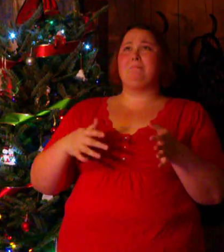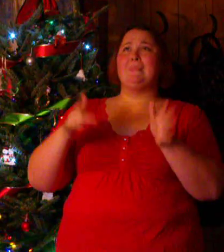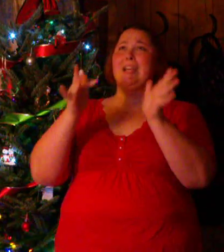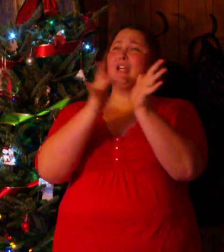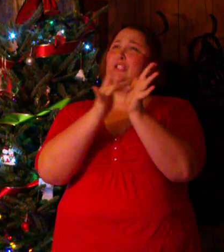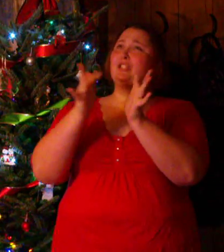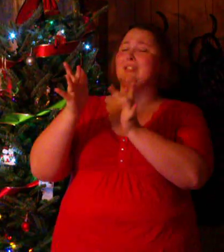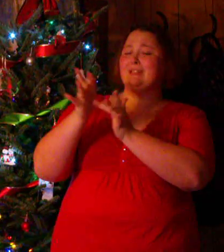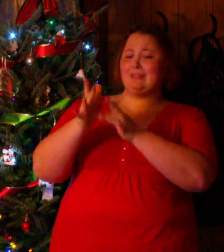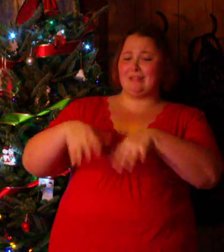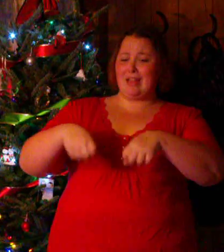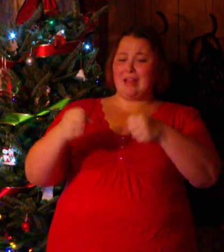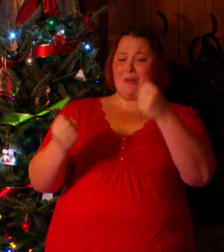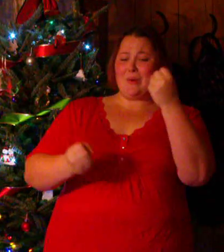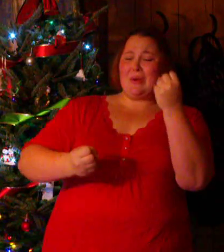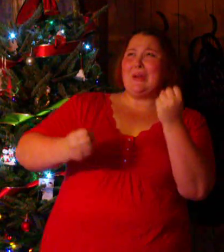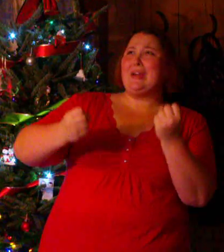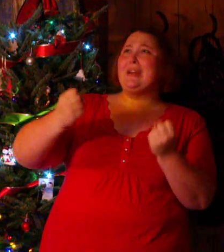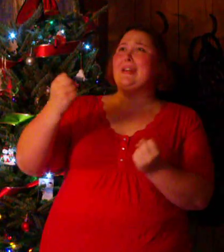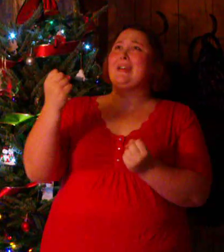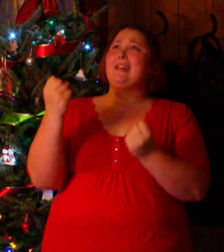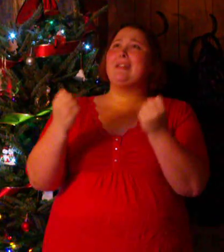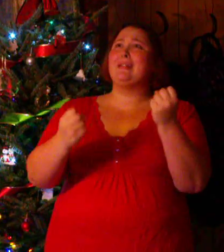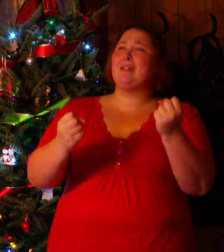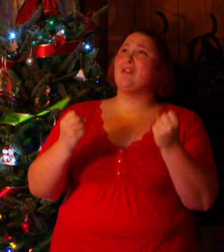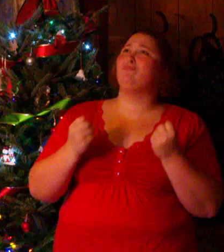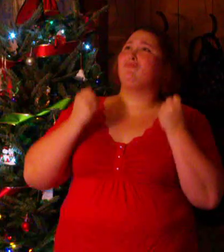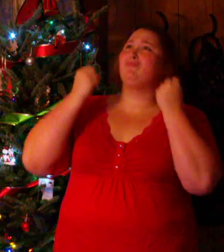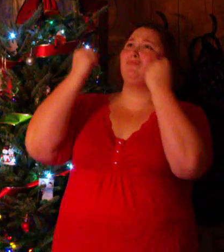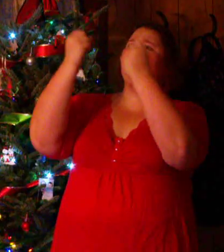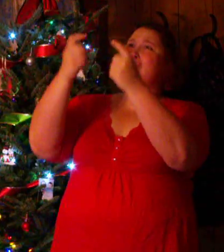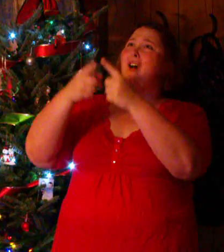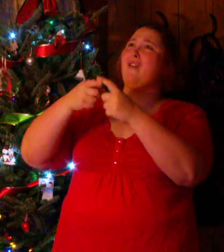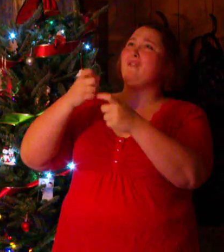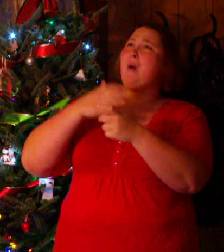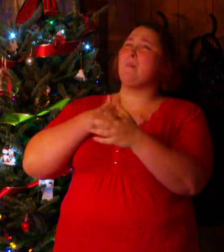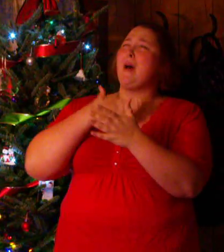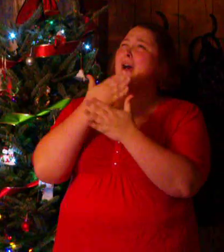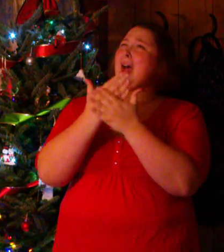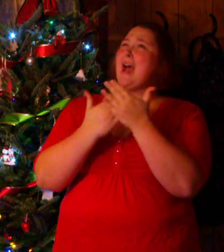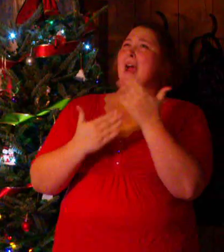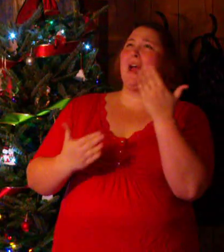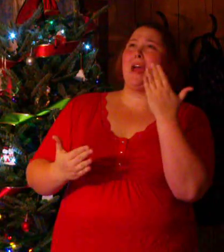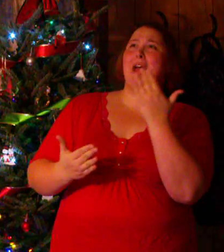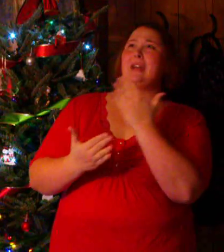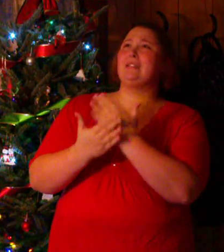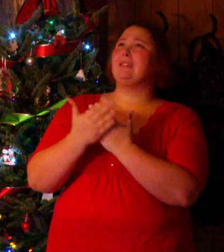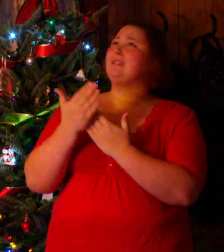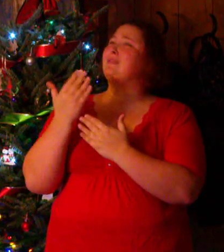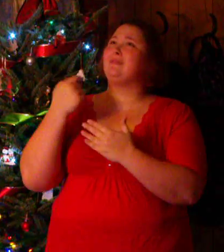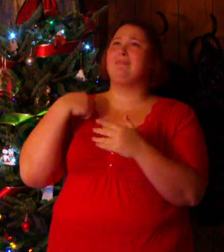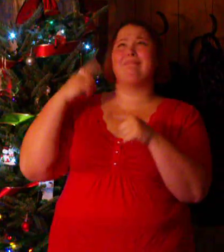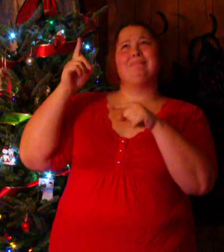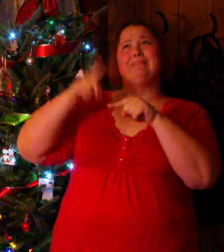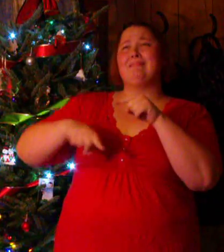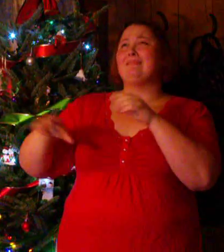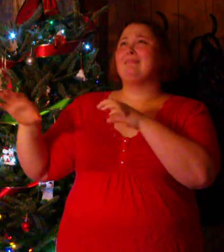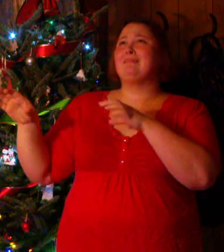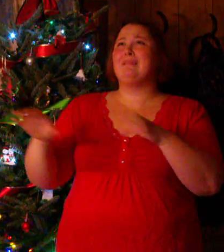Jesus, take the wheel Take it from my hands Cause I can't do